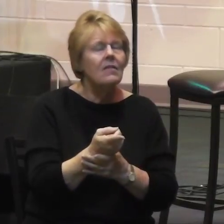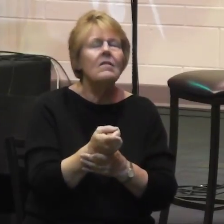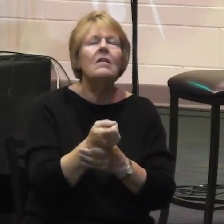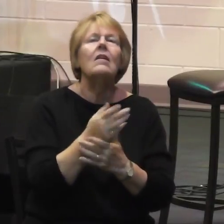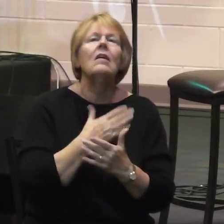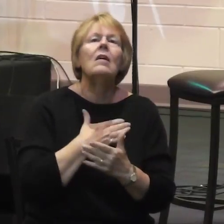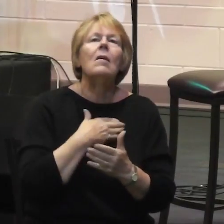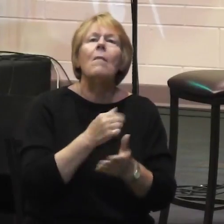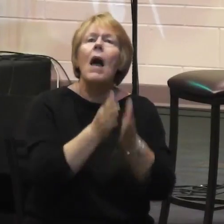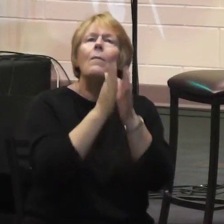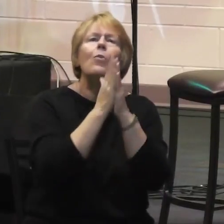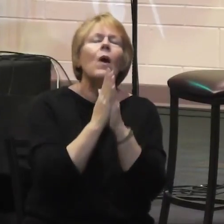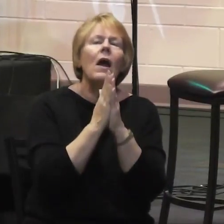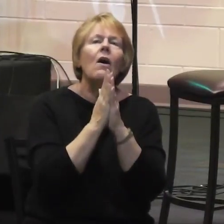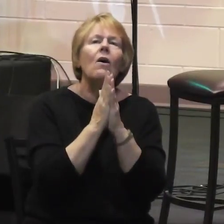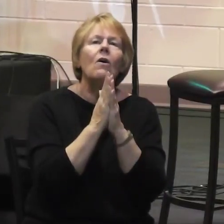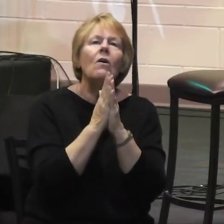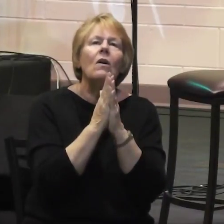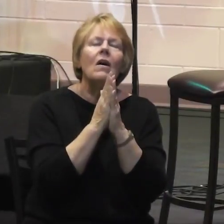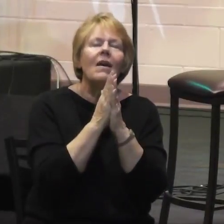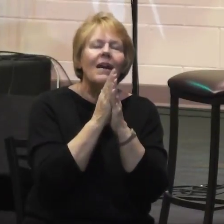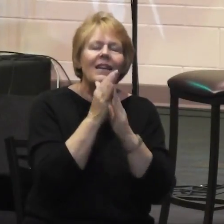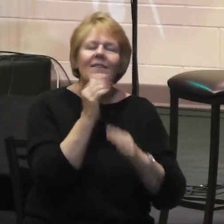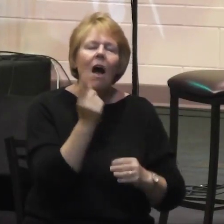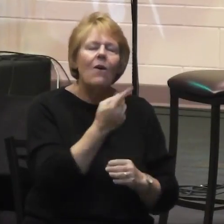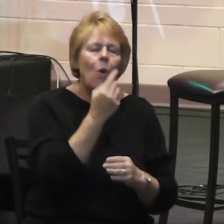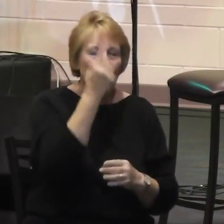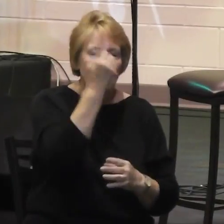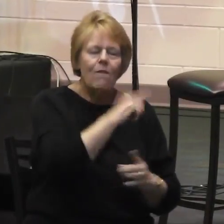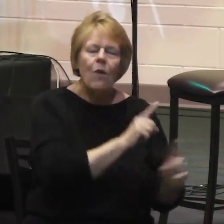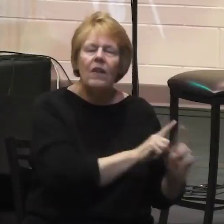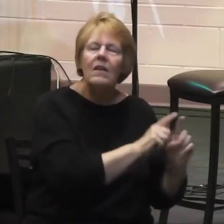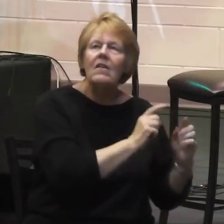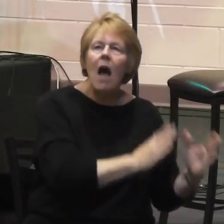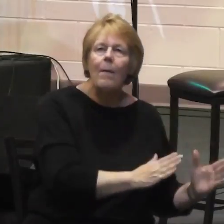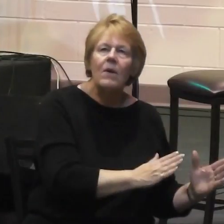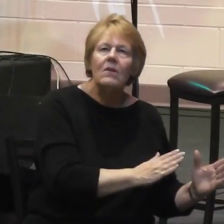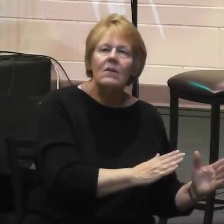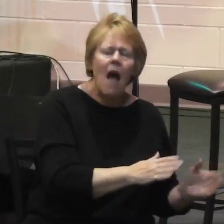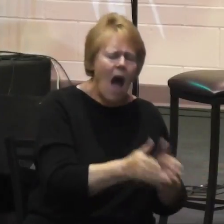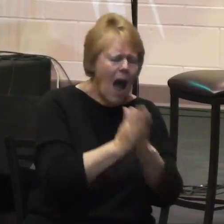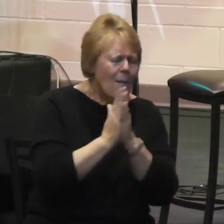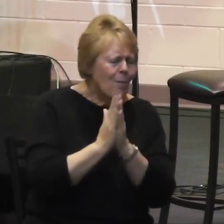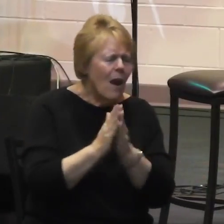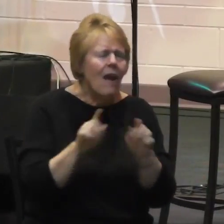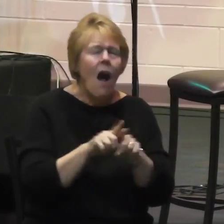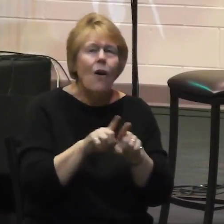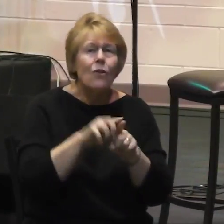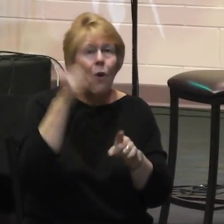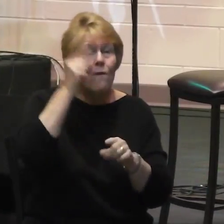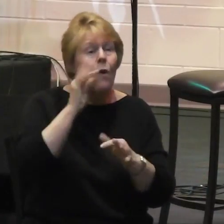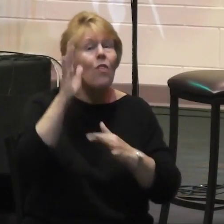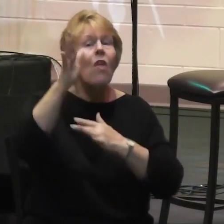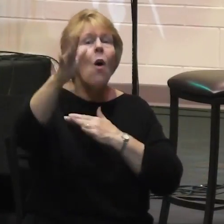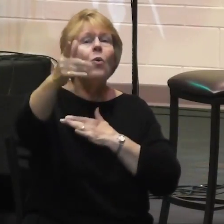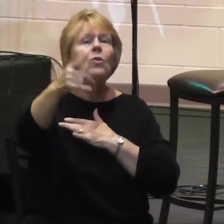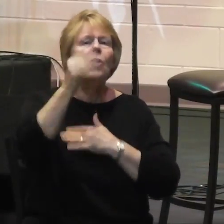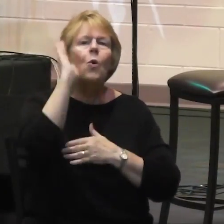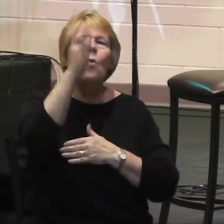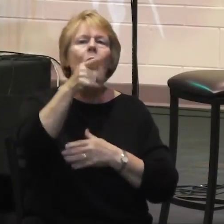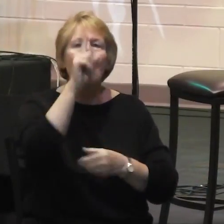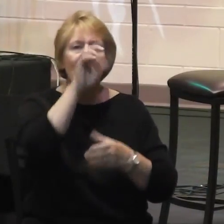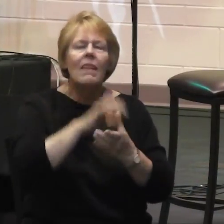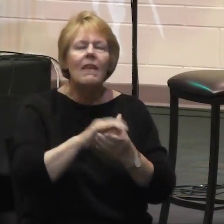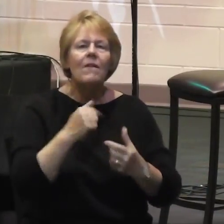for them alone, meaning the disciples, the apostles. I pray also for those who will believe in me through their message